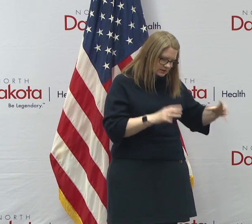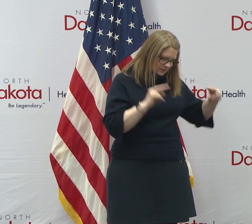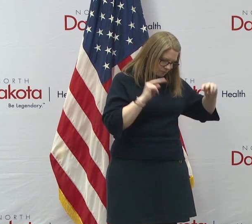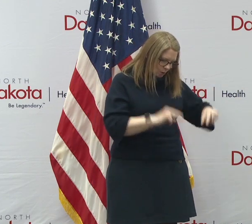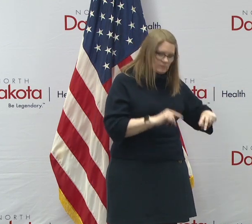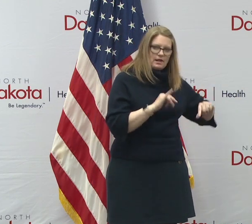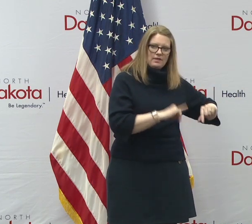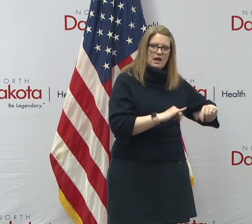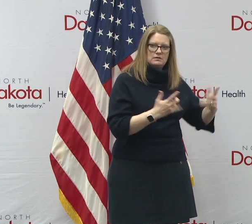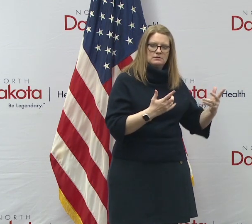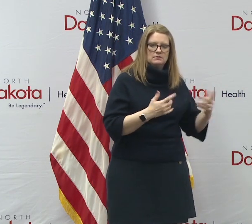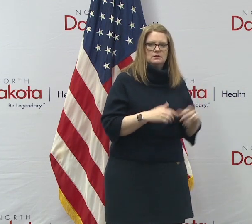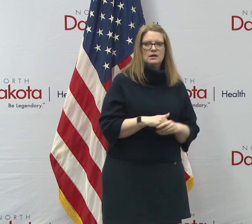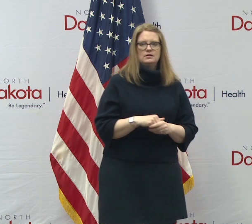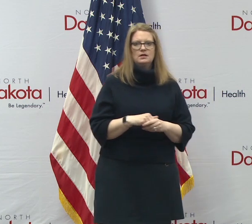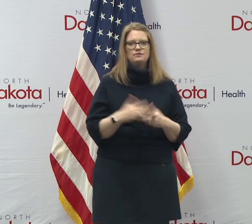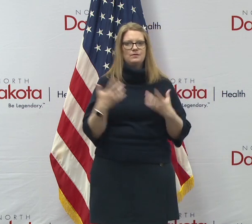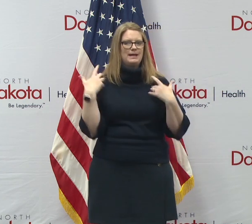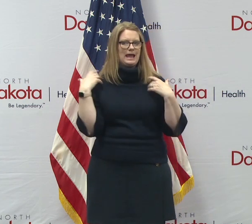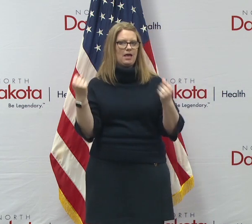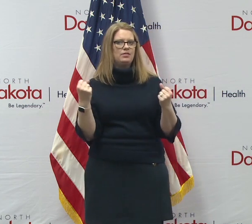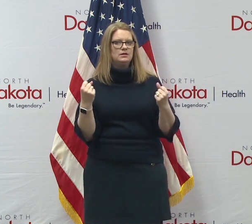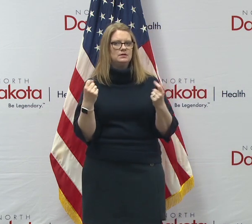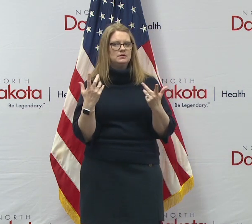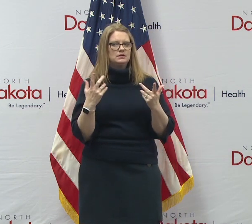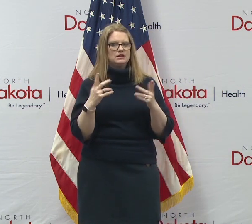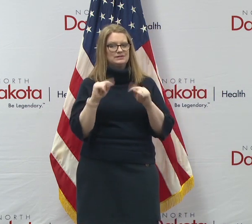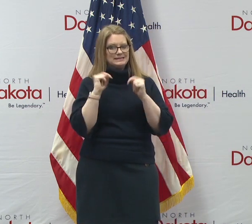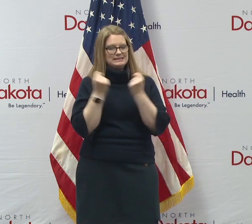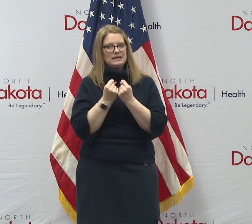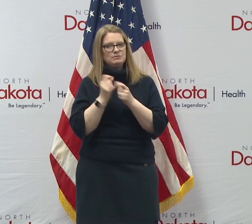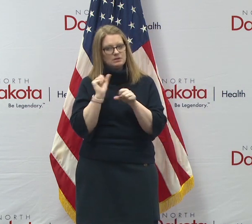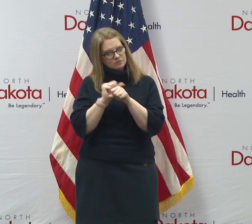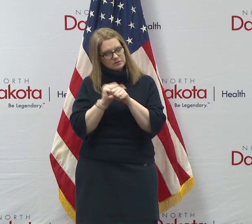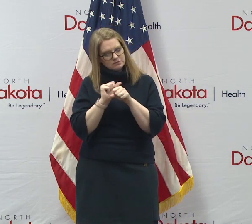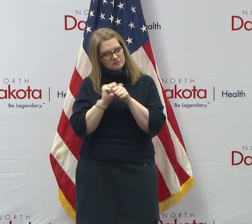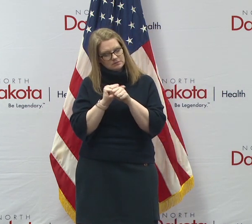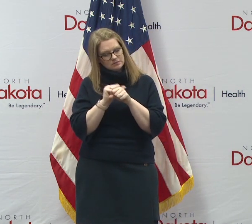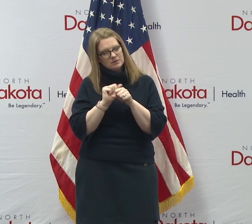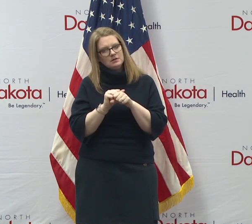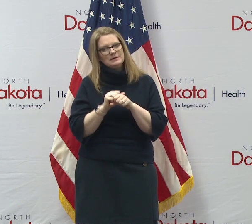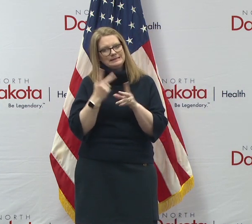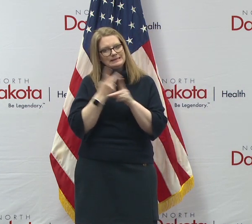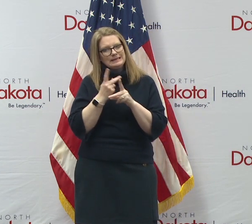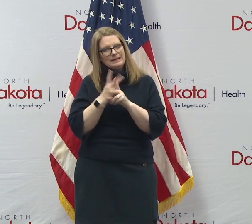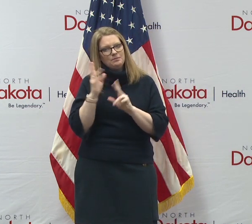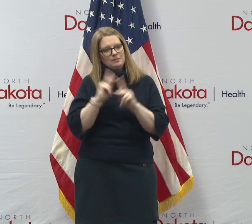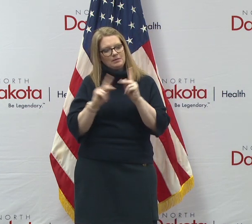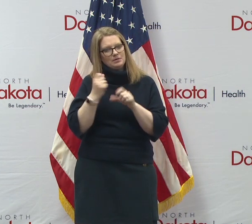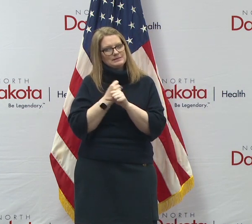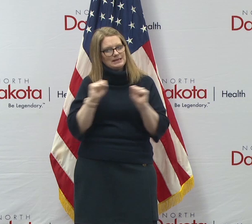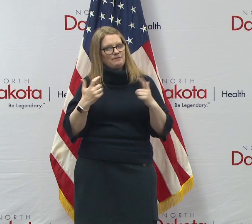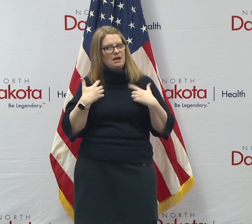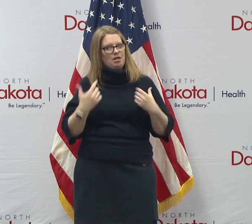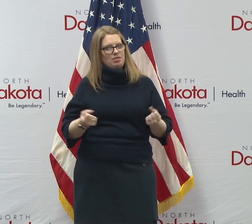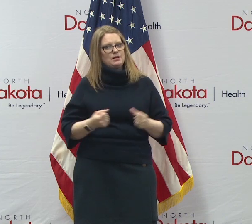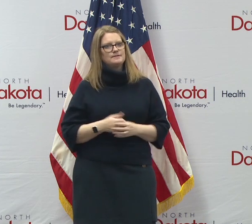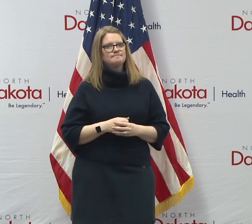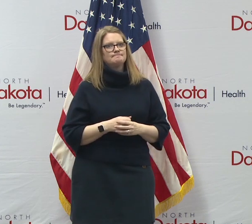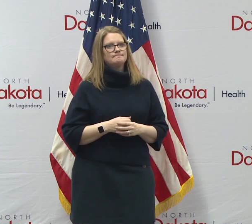Uh, well, from a health standpoint, we're, we've got teams of people working around the clock to make sure that we keep people health and, you know, safe and healthy.